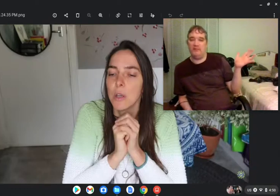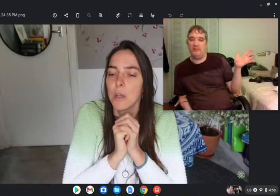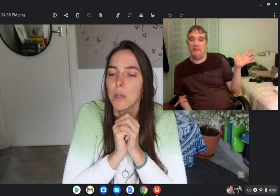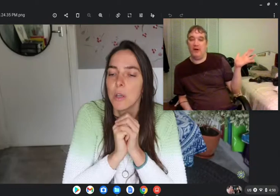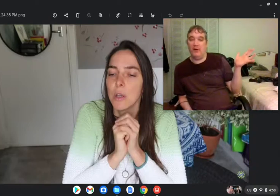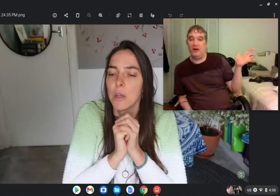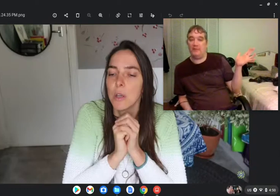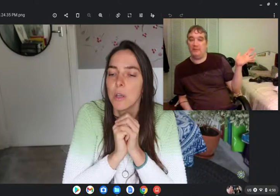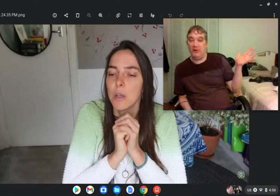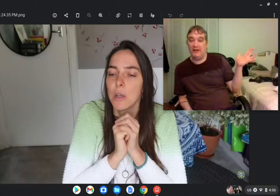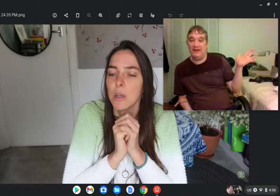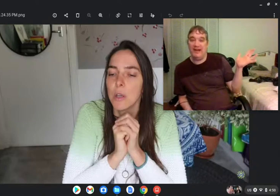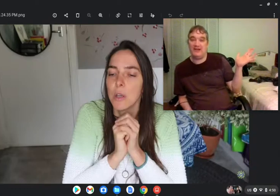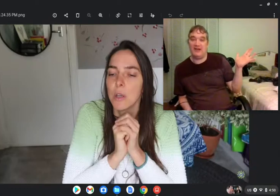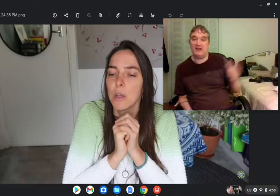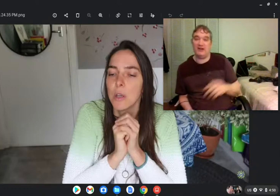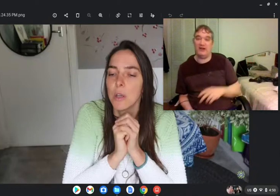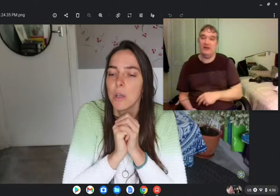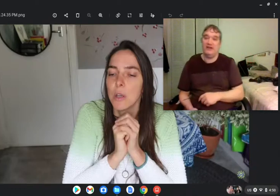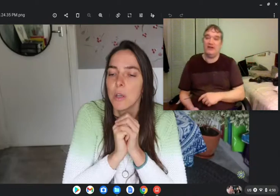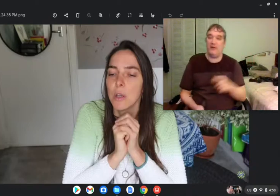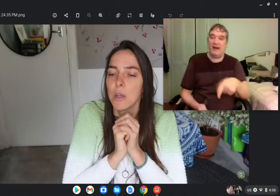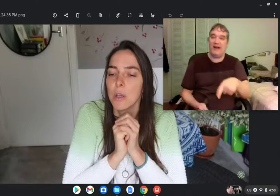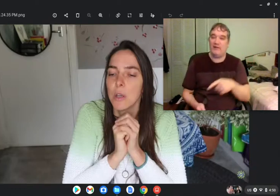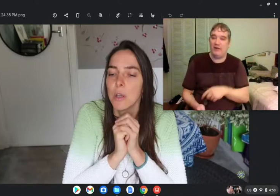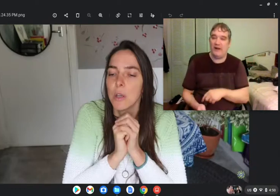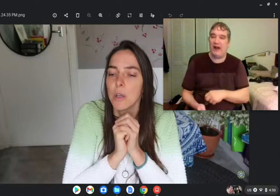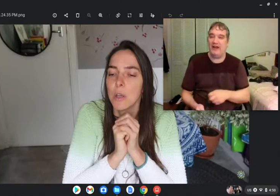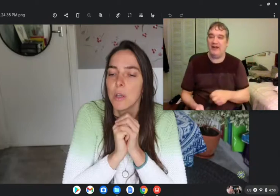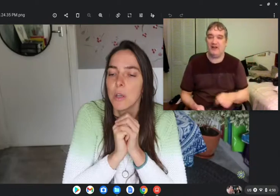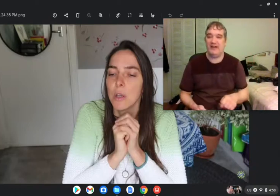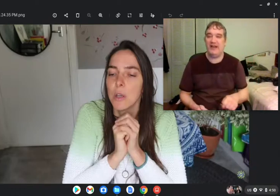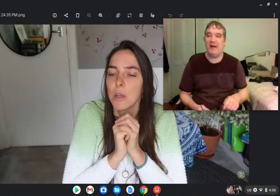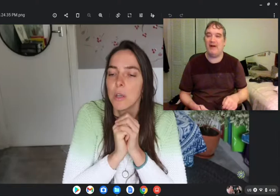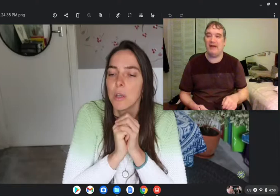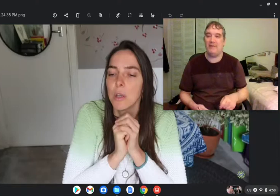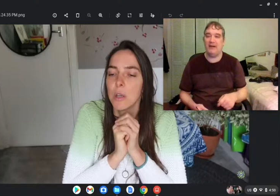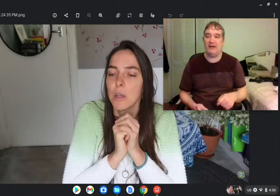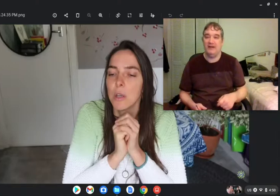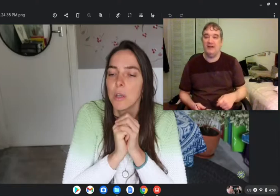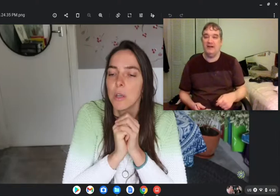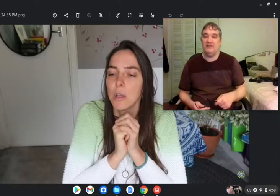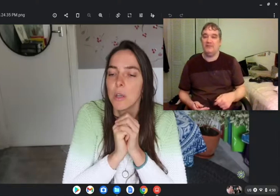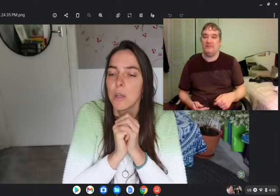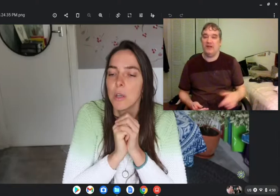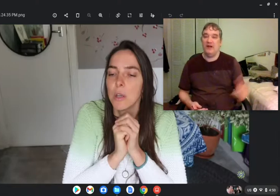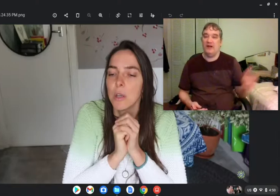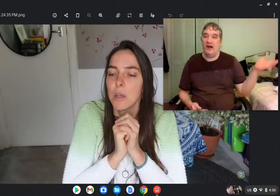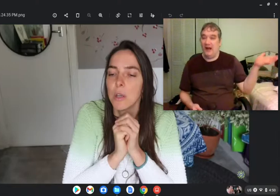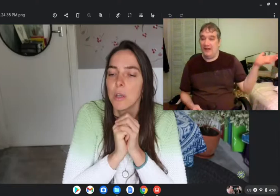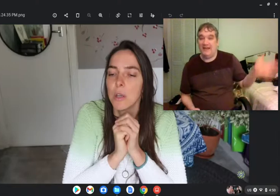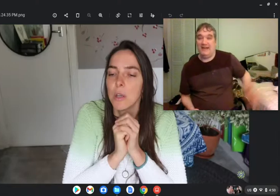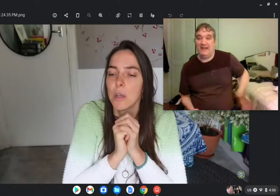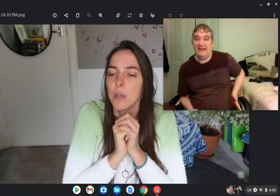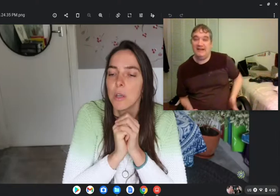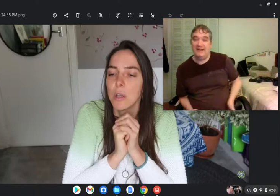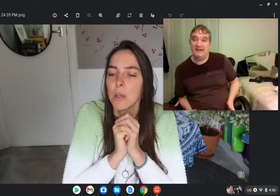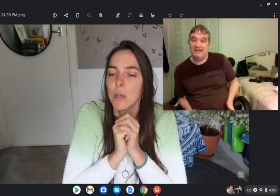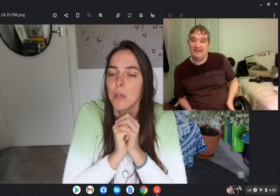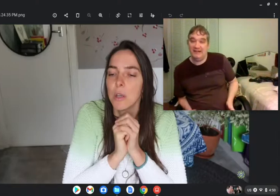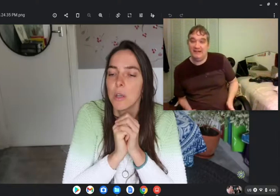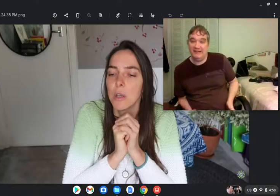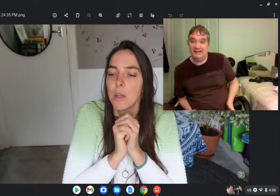one of both is that sure she said wait right right here she came out give me a a tea